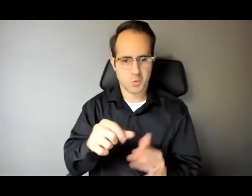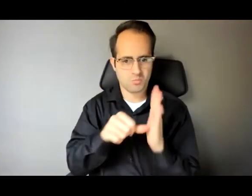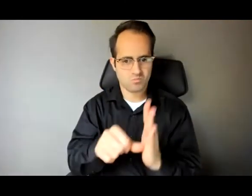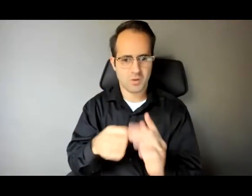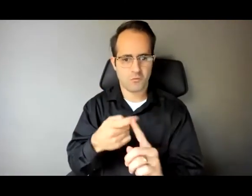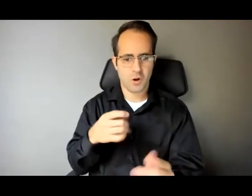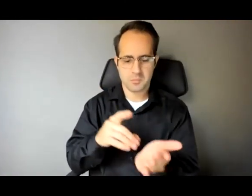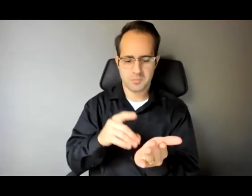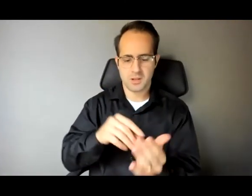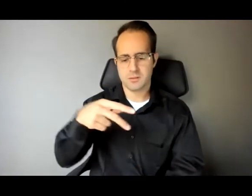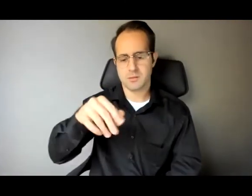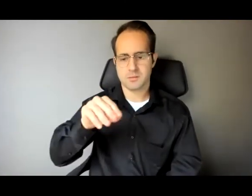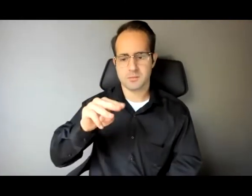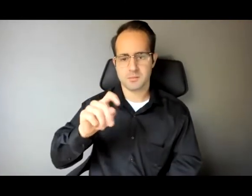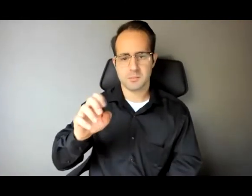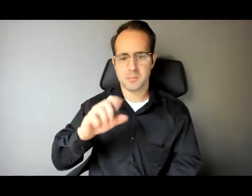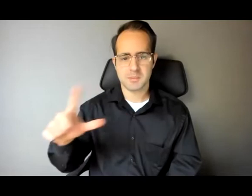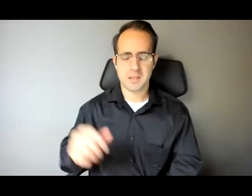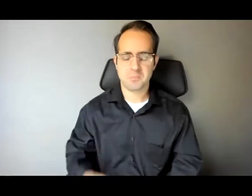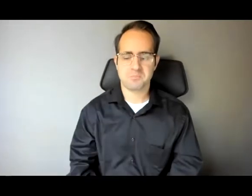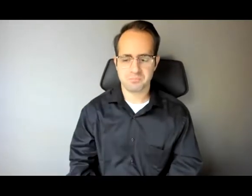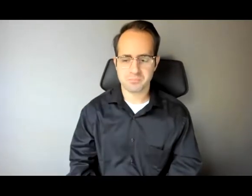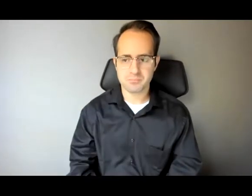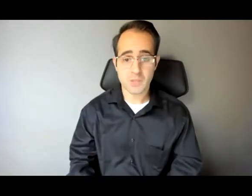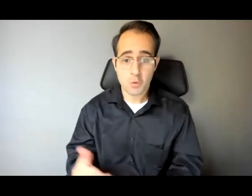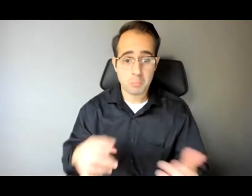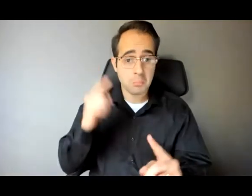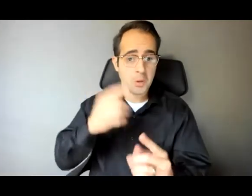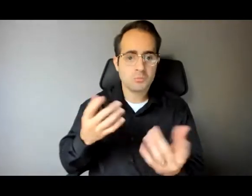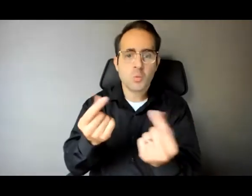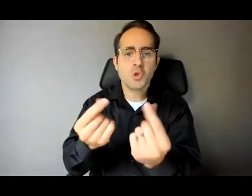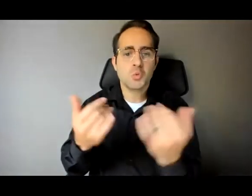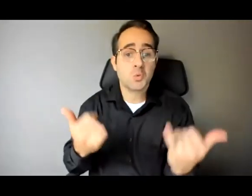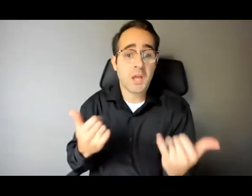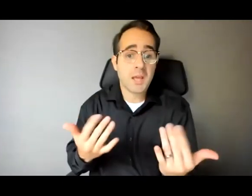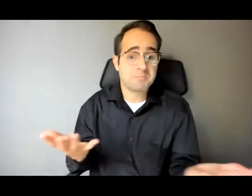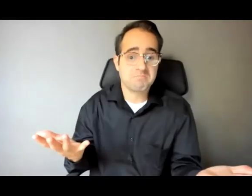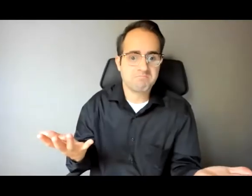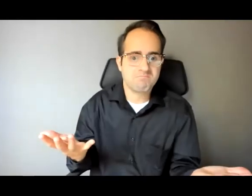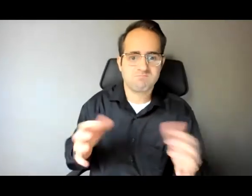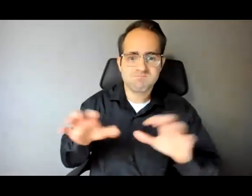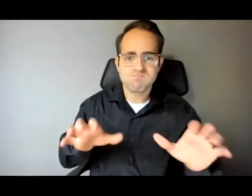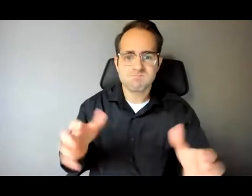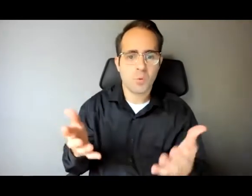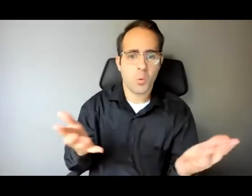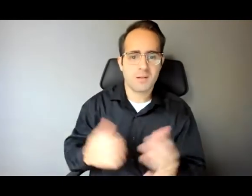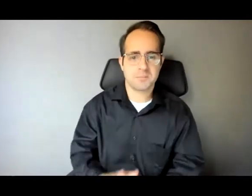Criminzill simply asking what do you currently do today great I appreciate that question so I have learned so much in the non